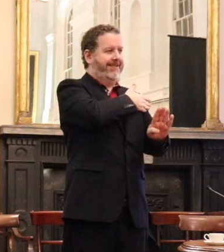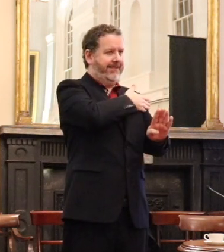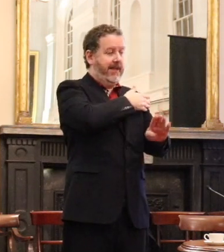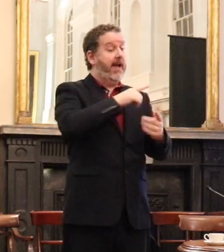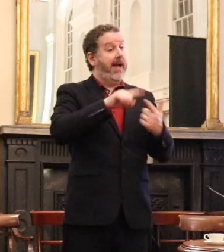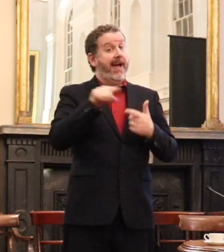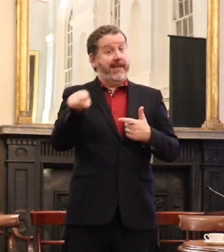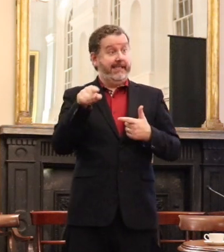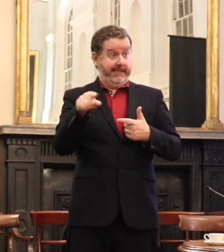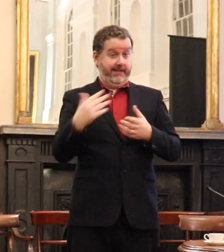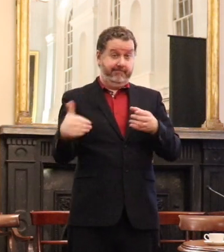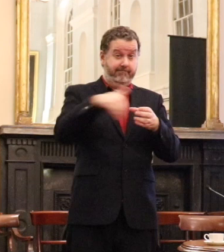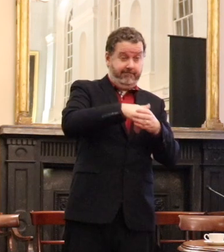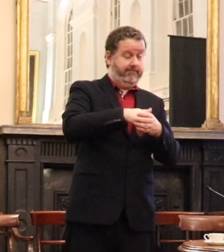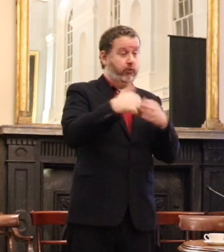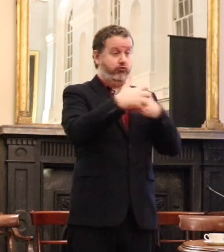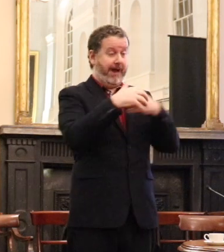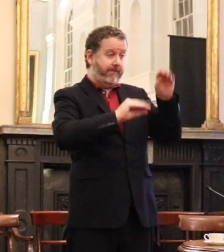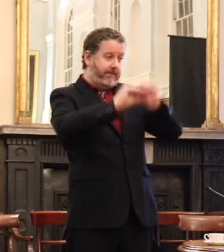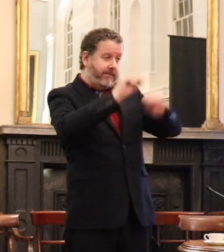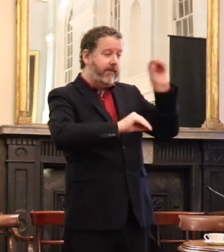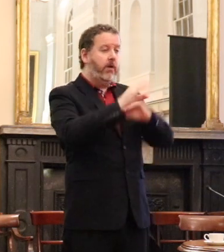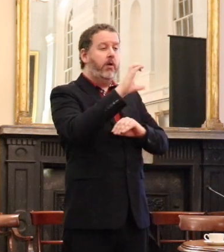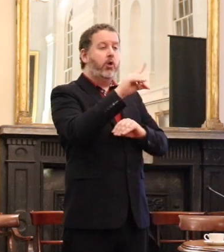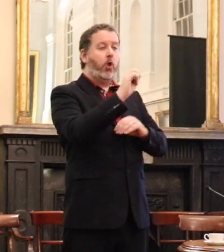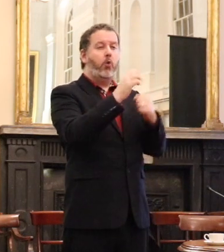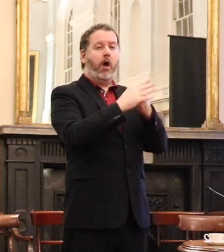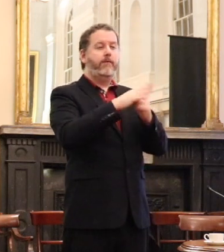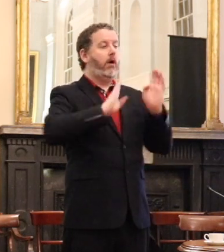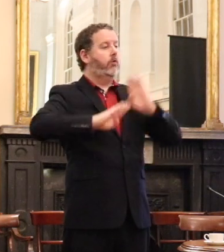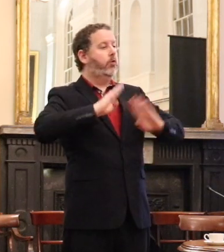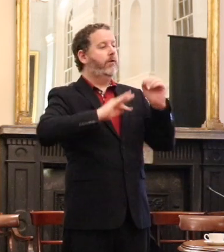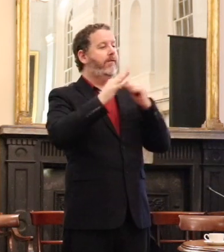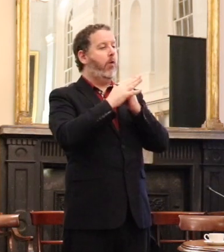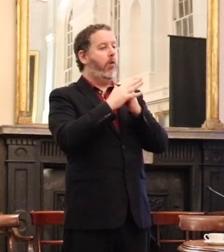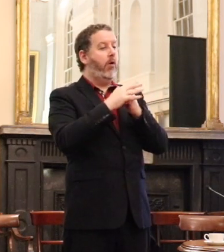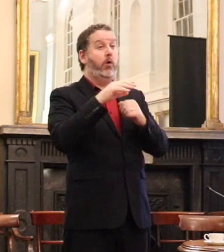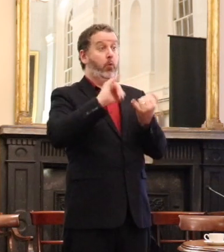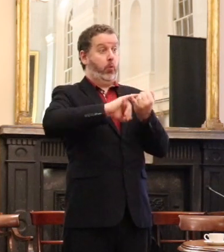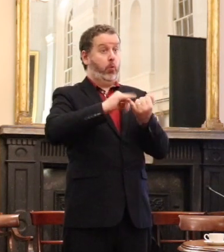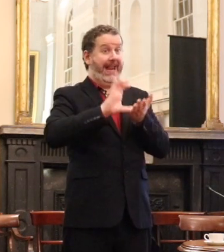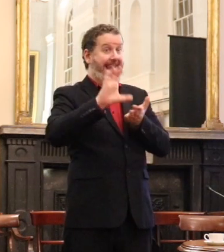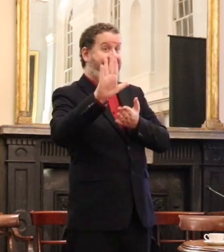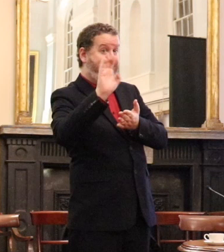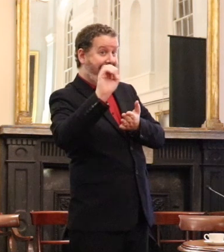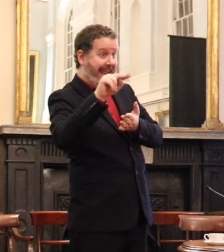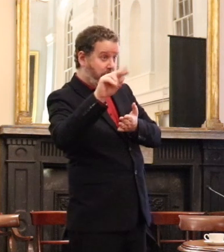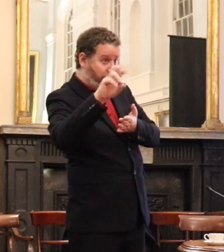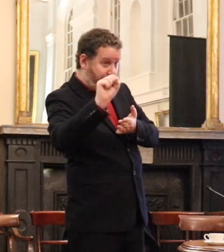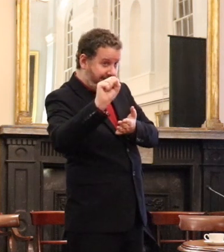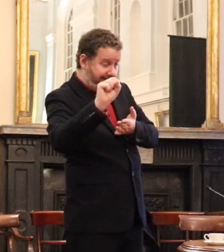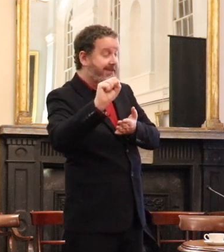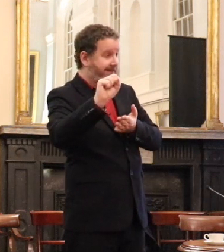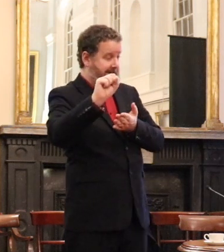height of the code of conduct for lenders on mortgage arrears. And his expertise and his